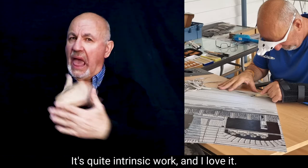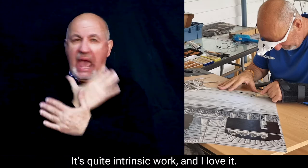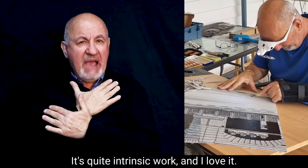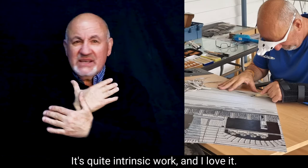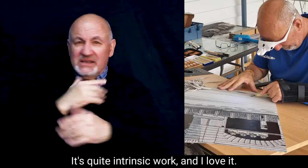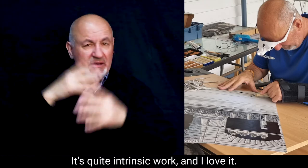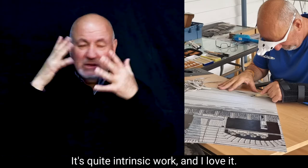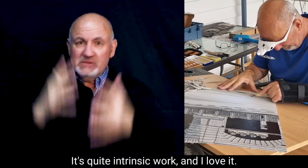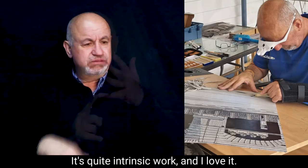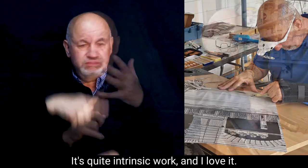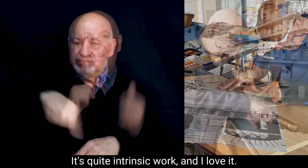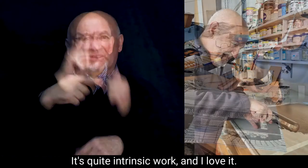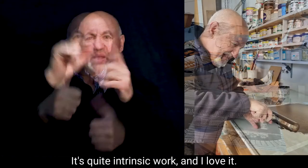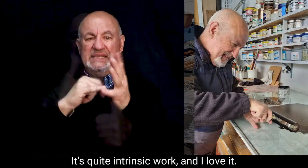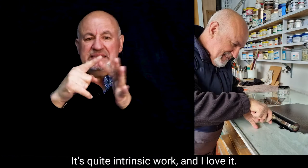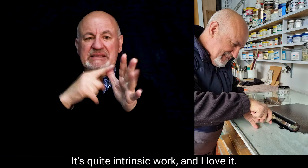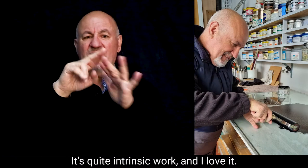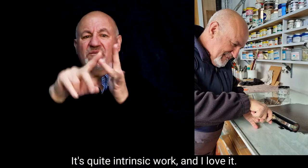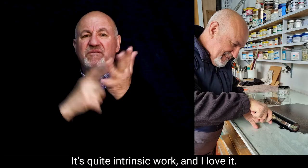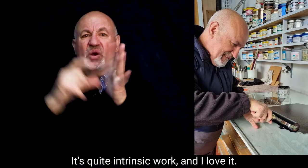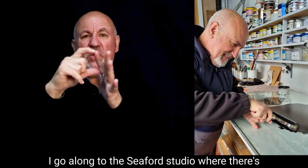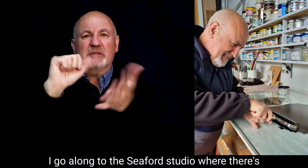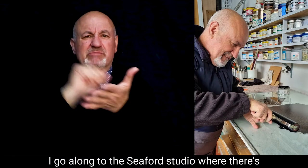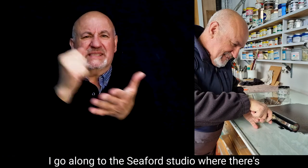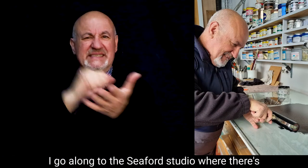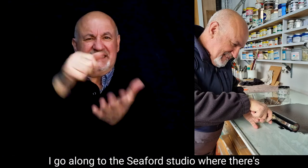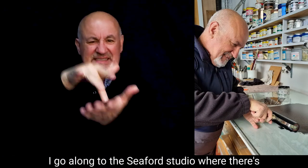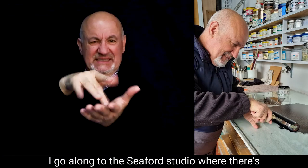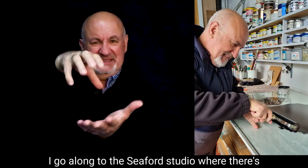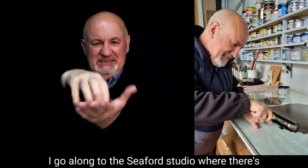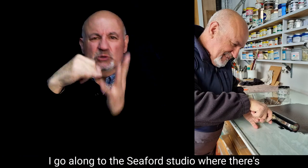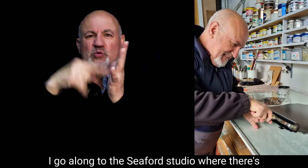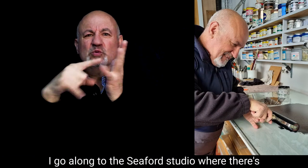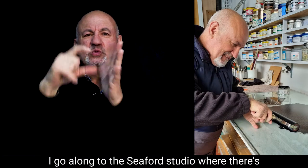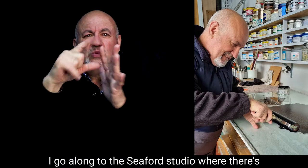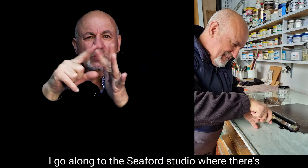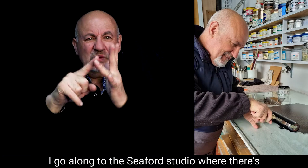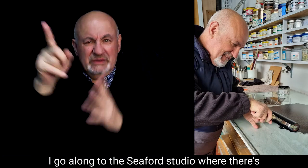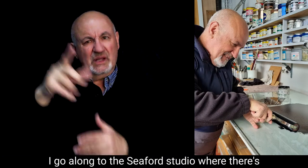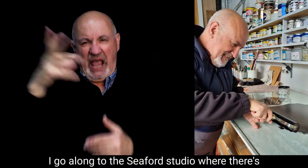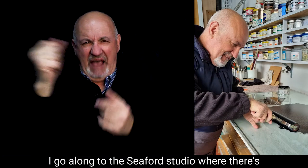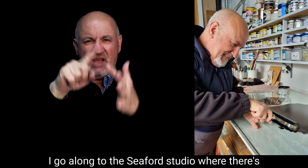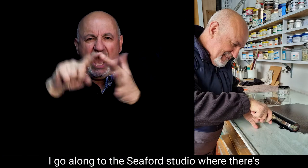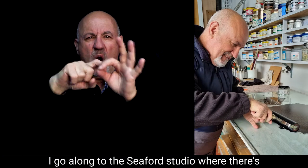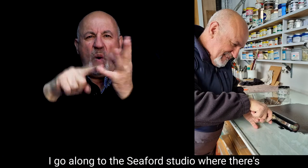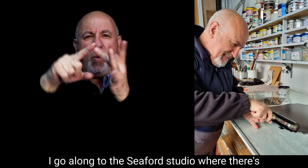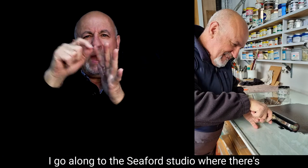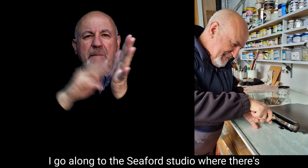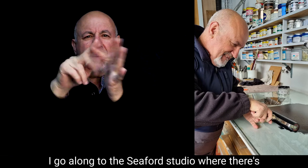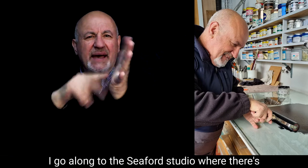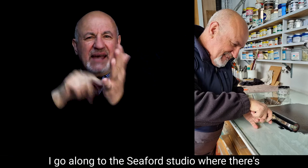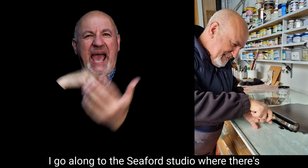intrinsic work and I love it. I go along to the Seaford studio